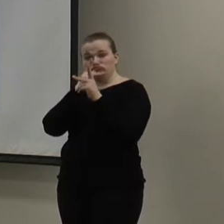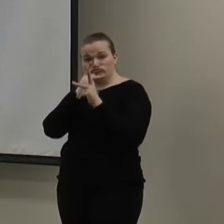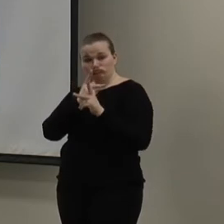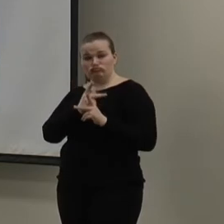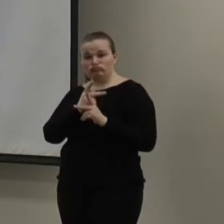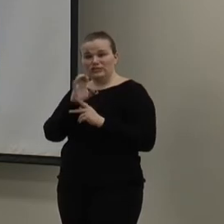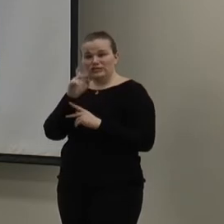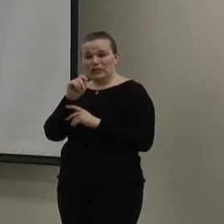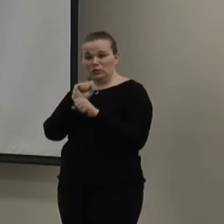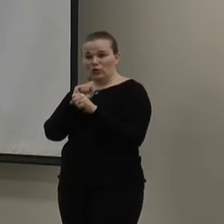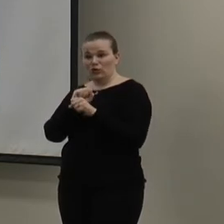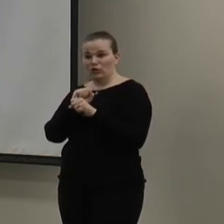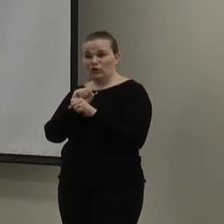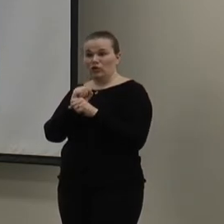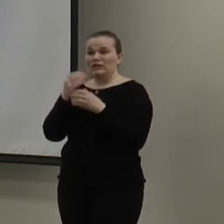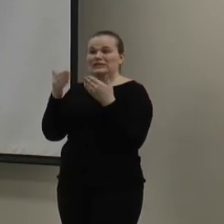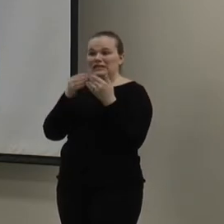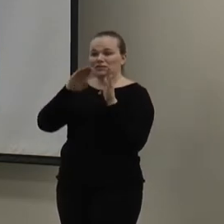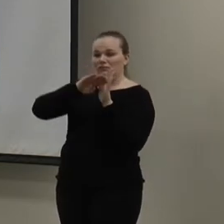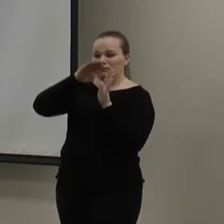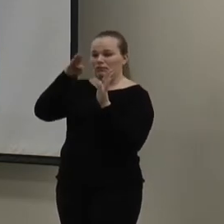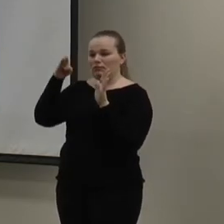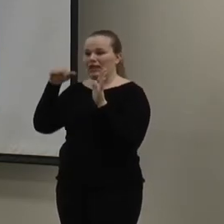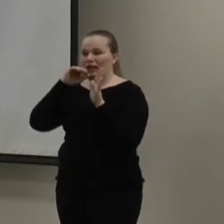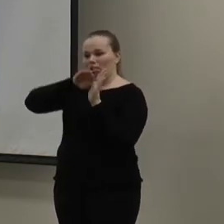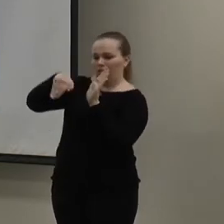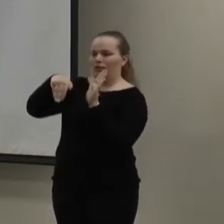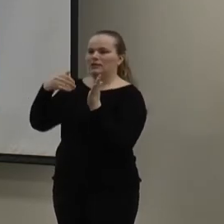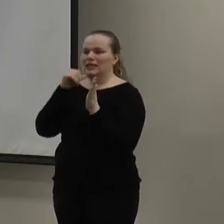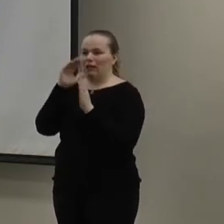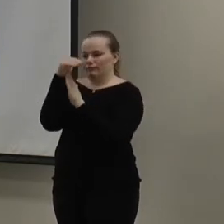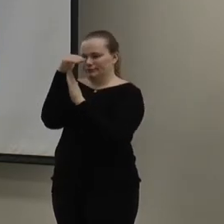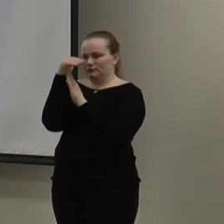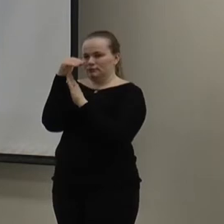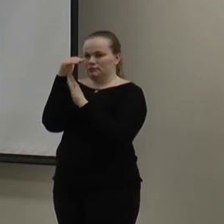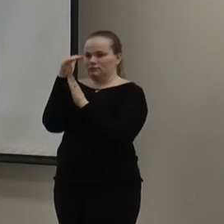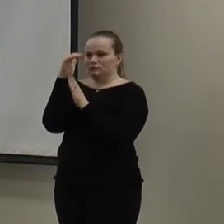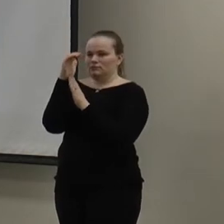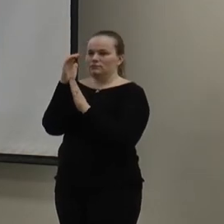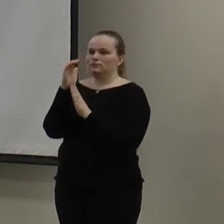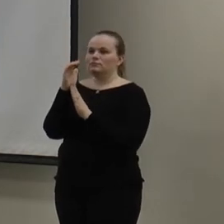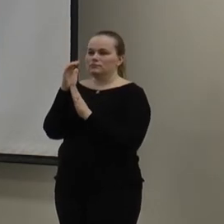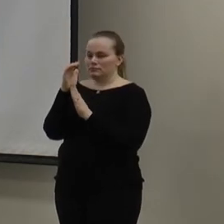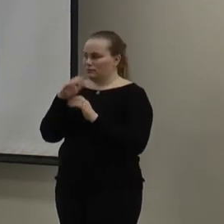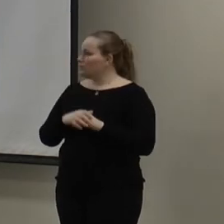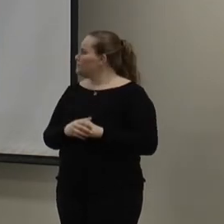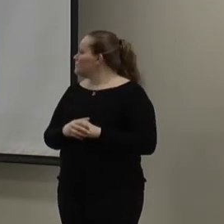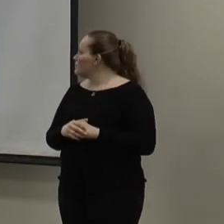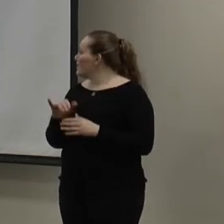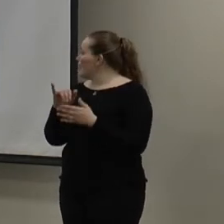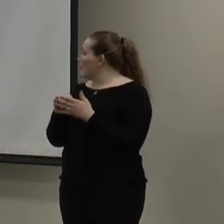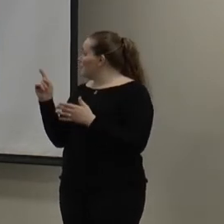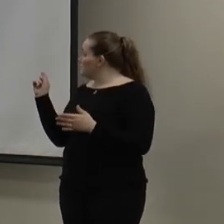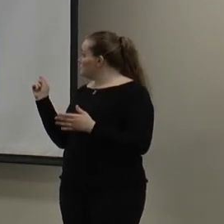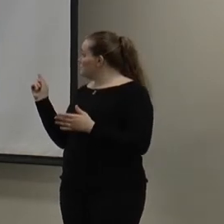work. And it's a nice, soft angle for that term. So, that way, again, it's not that 93 angle. And then, over here, this duct work